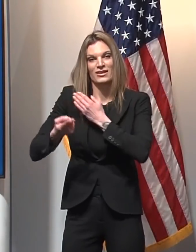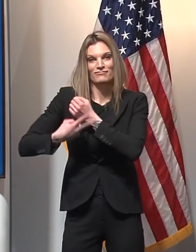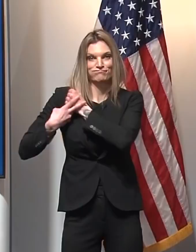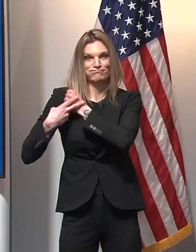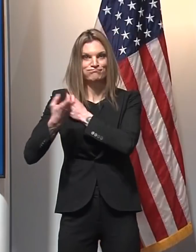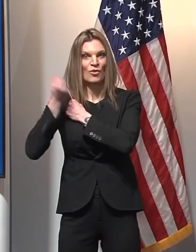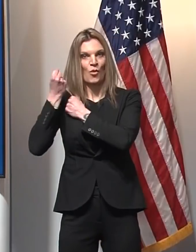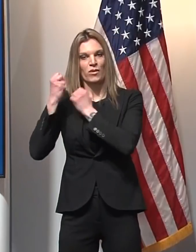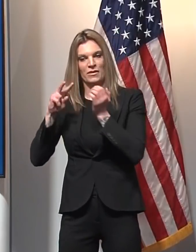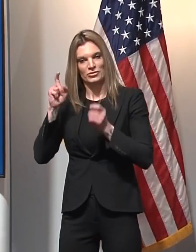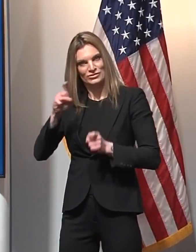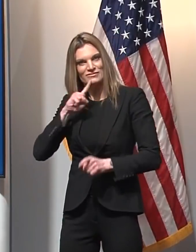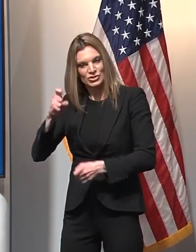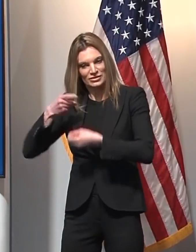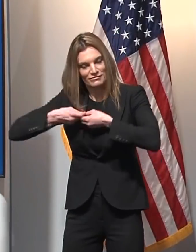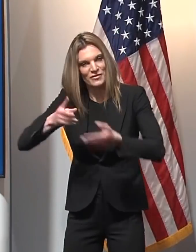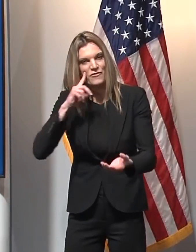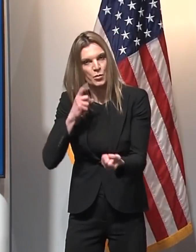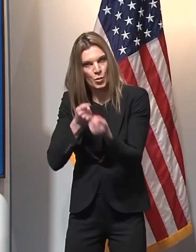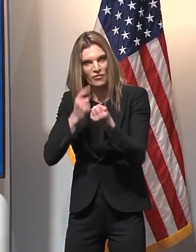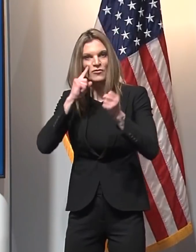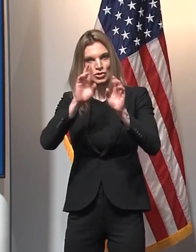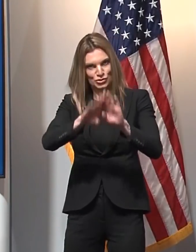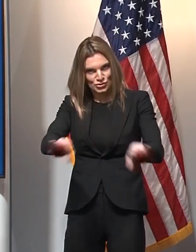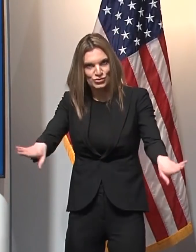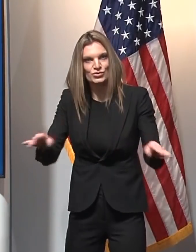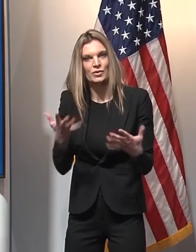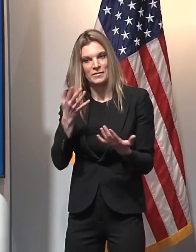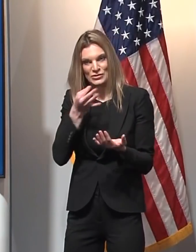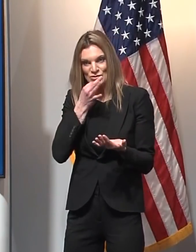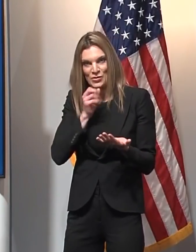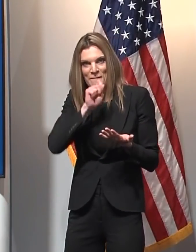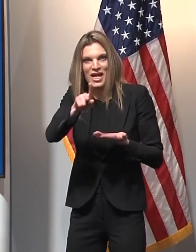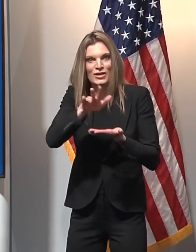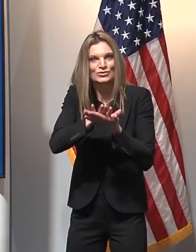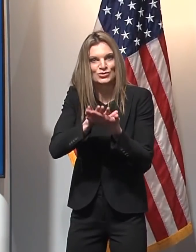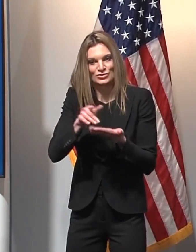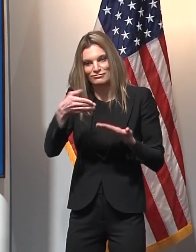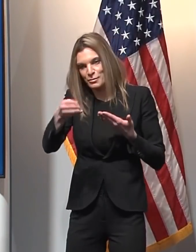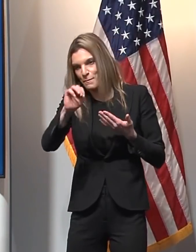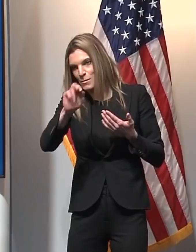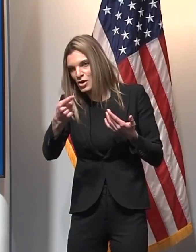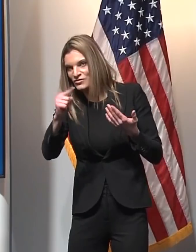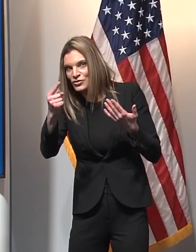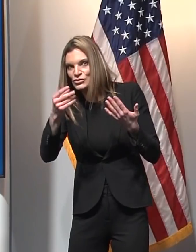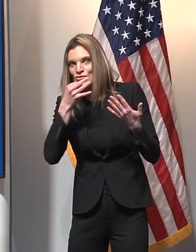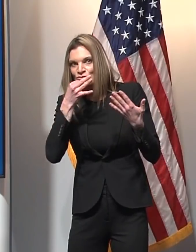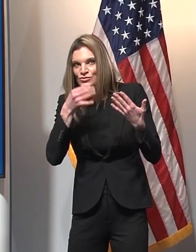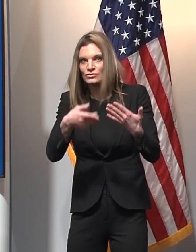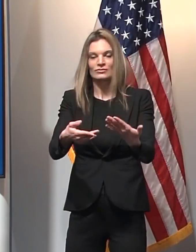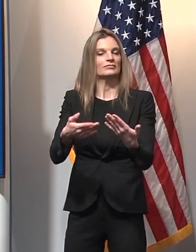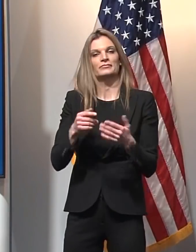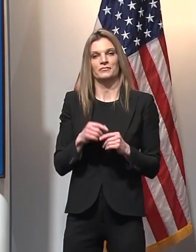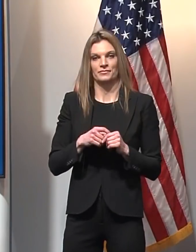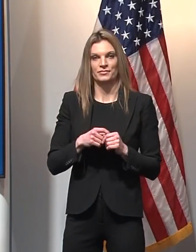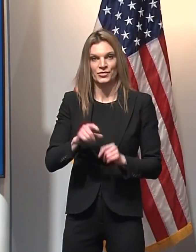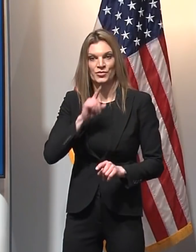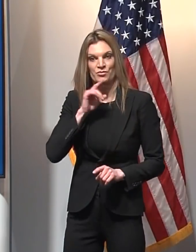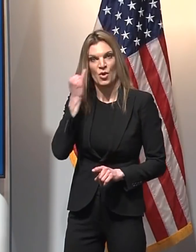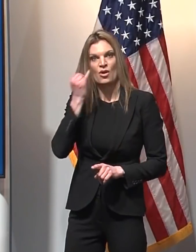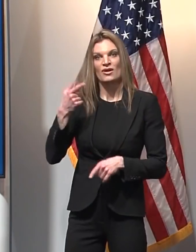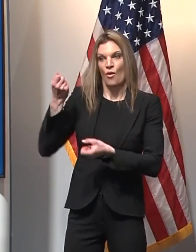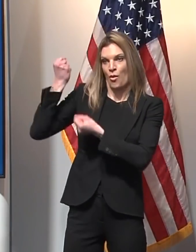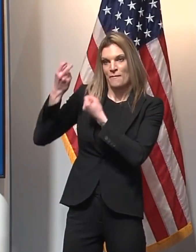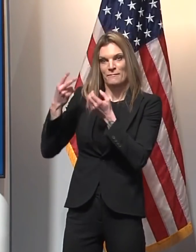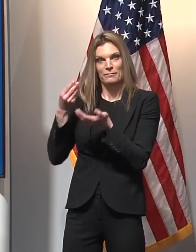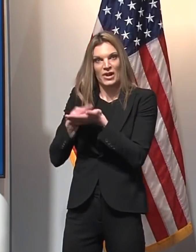support our kids as we're trying to resume in-person learning, could really set back or create scenarios where we're